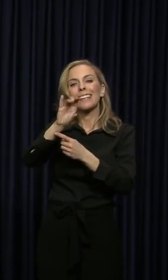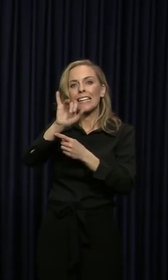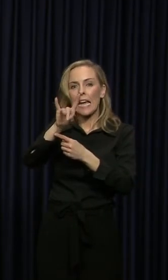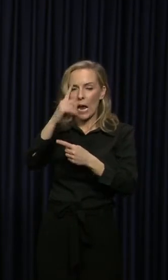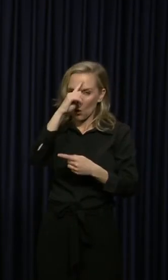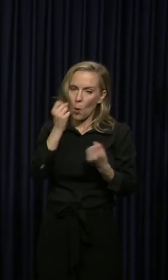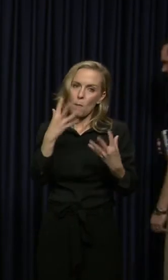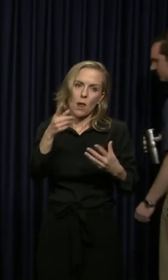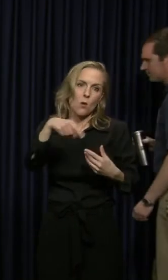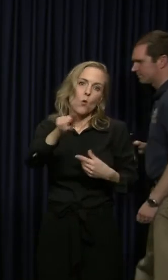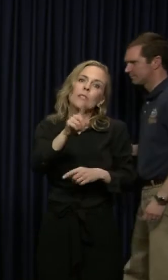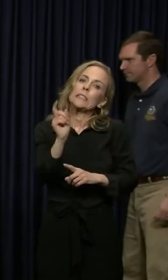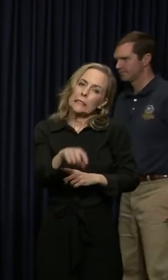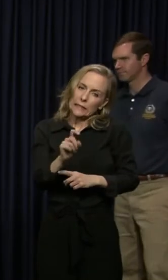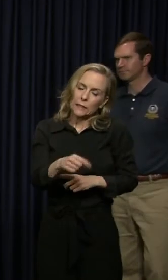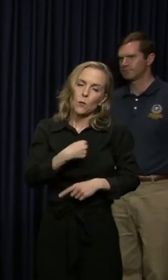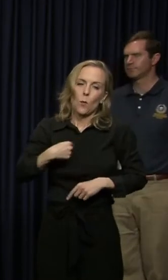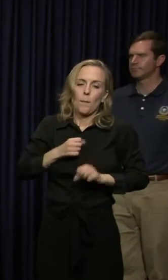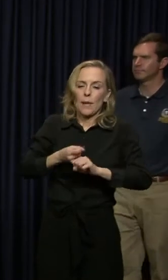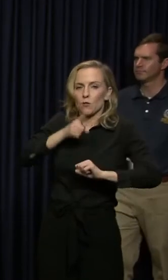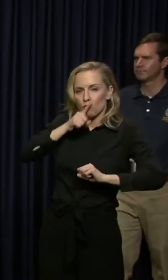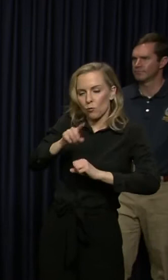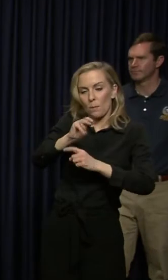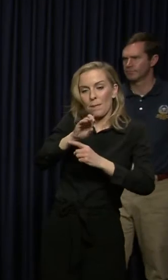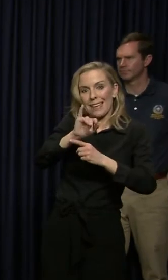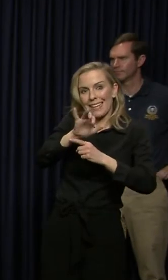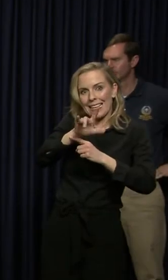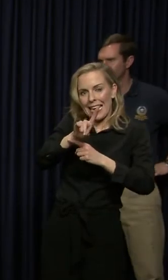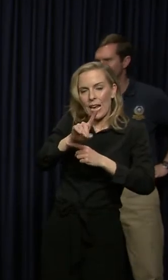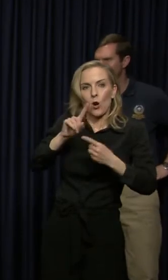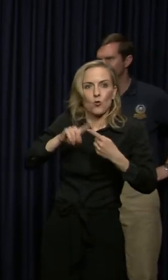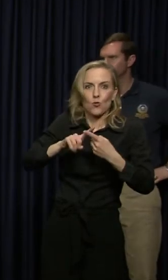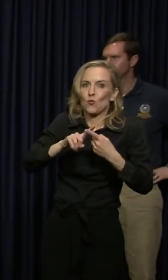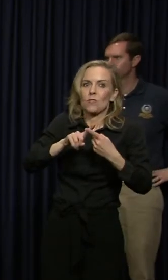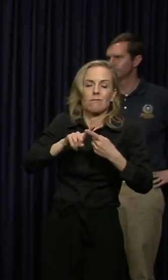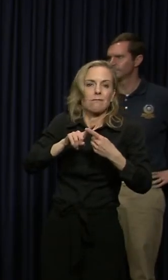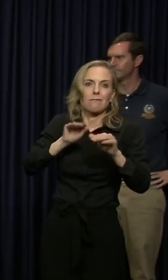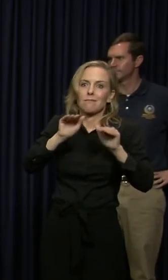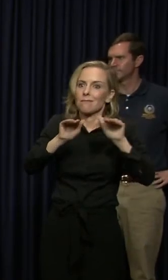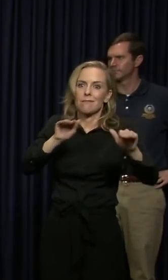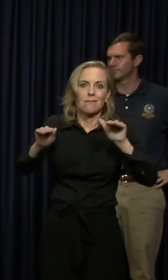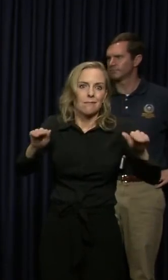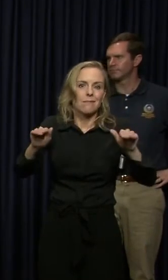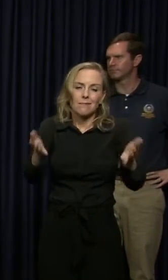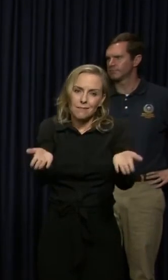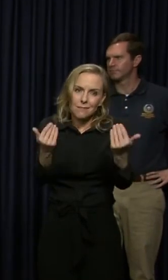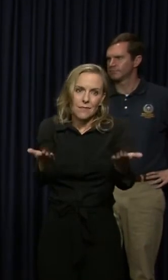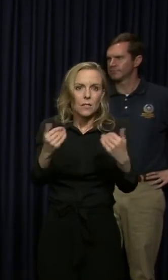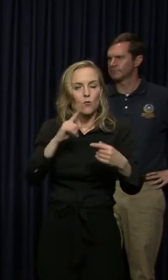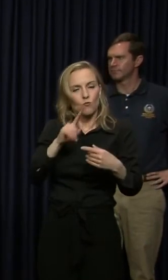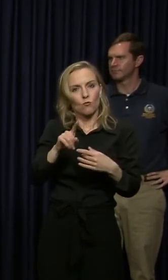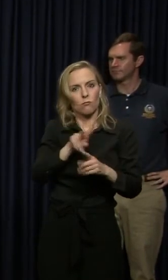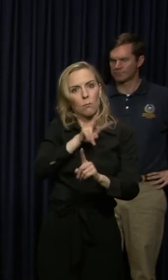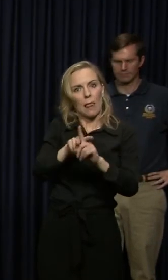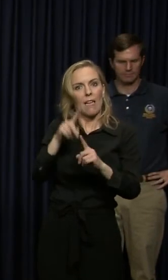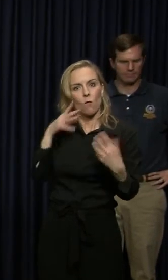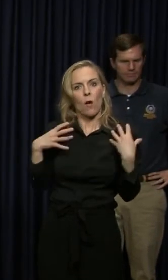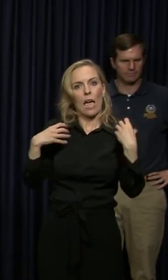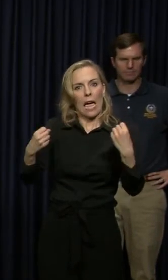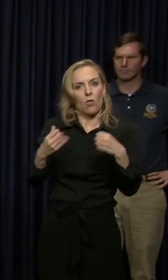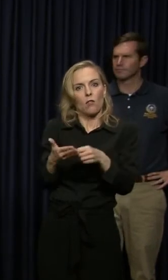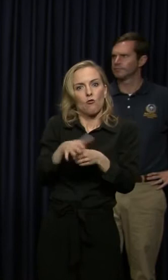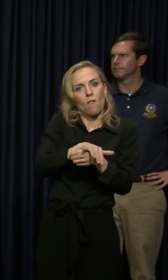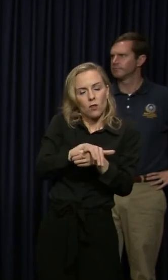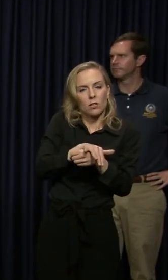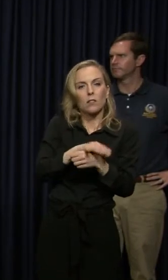will need Medicaid and we are going to make sure that we get Medicaid to as many people as possible, get you health coverage. Uh, the number to